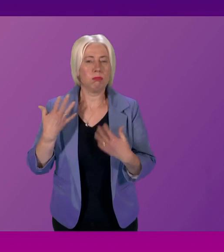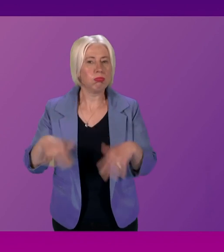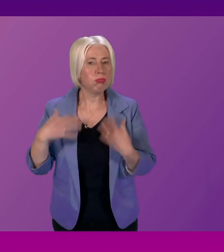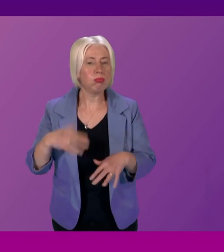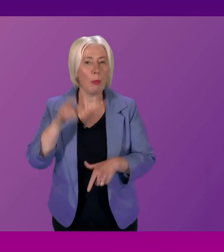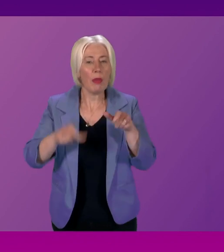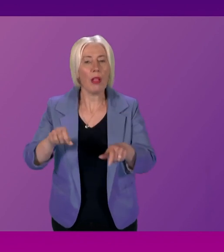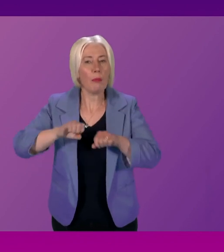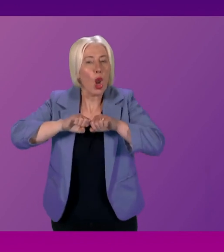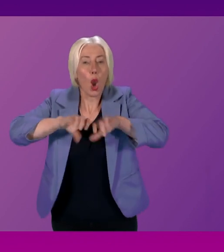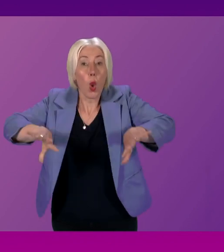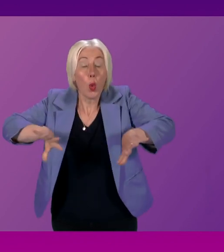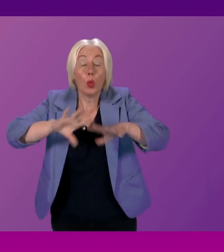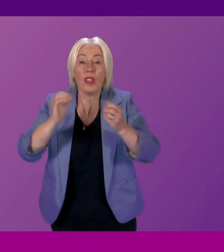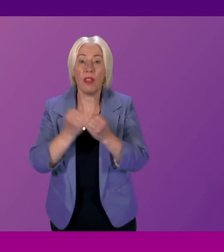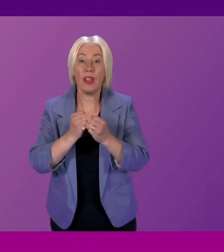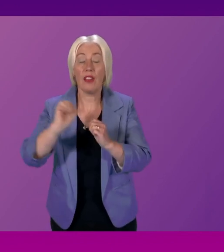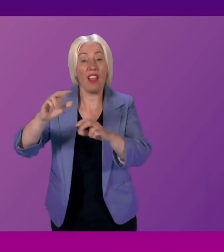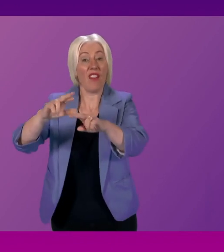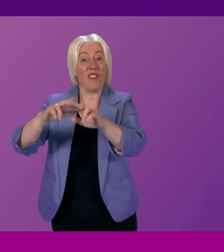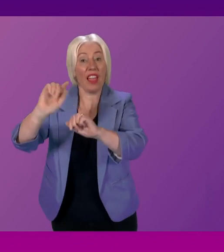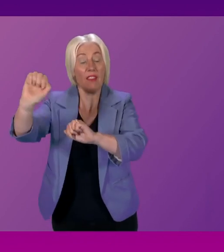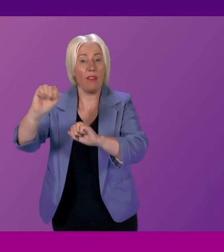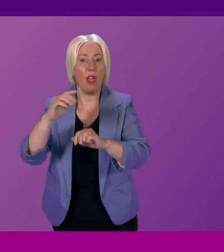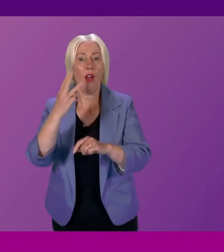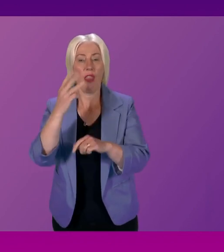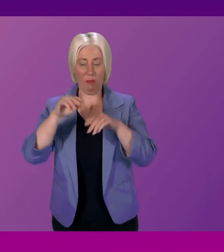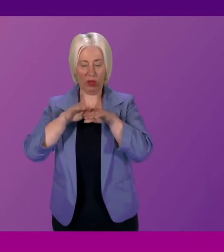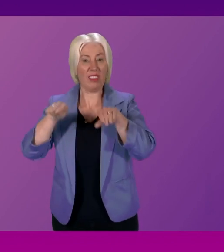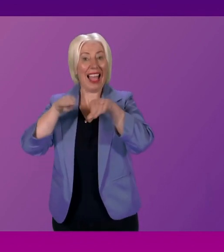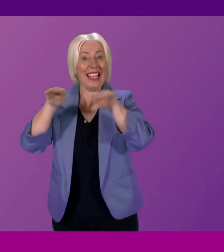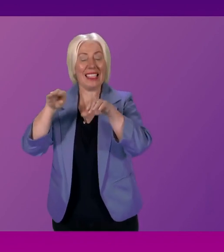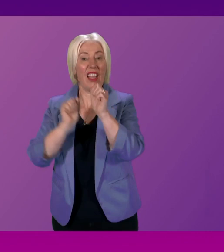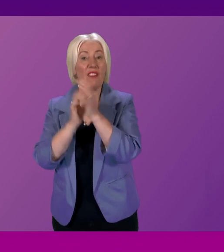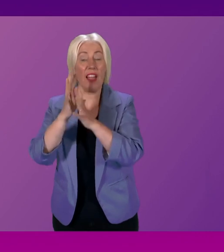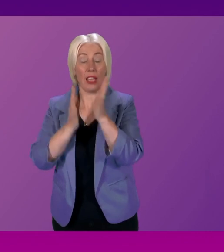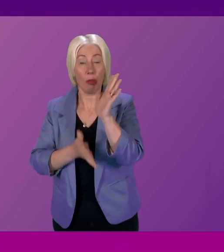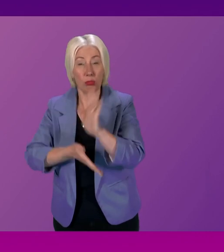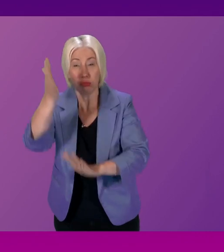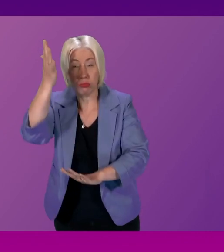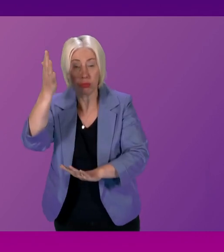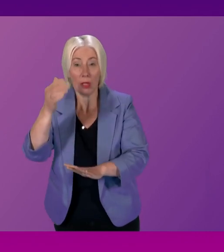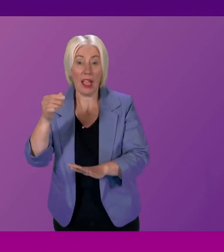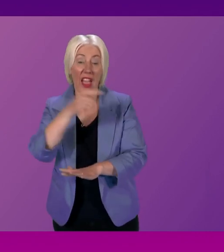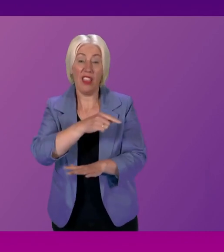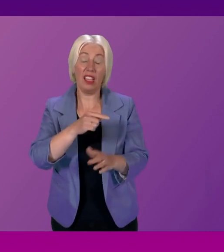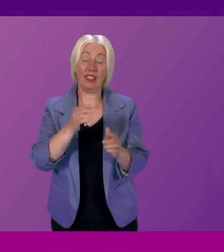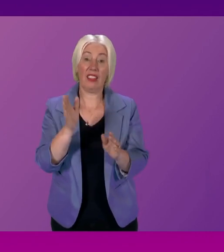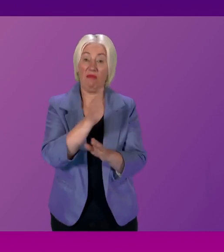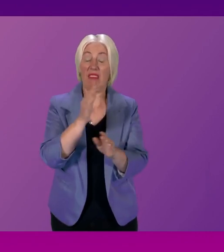lost everything. In Loch Gellie, a fire ripped through a four-storey block of flats, and in East Corbide, six homes were destroyed.